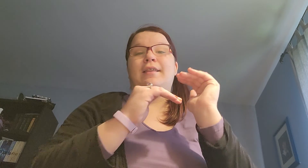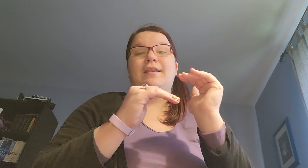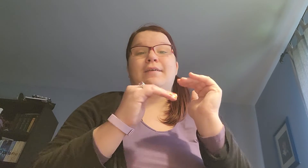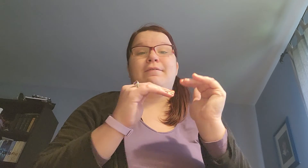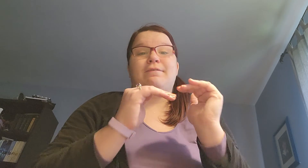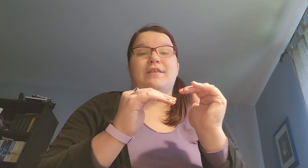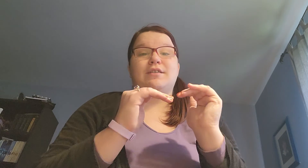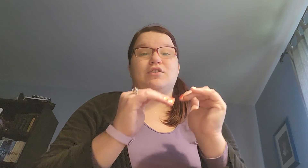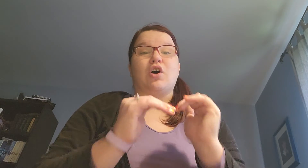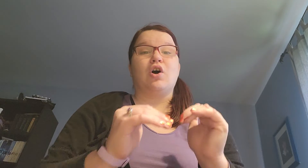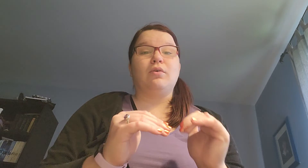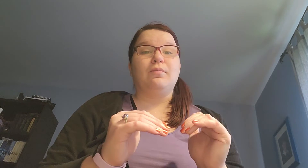think fits the song.